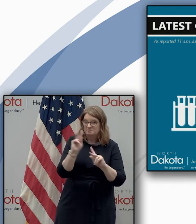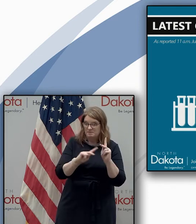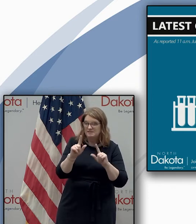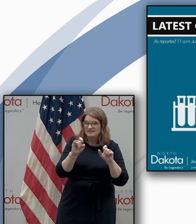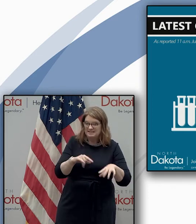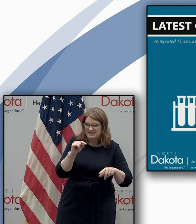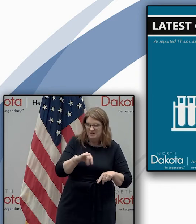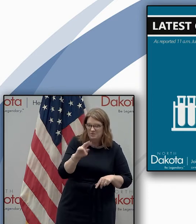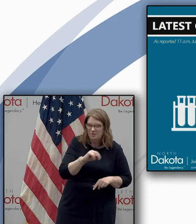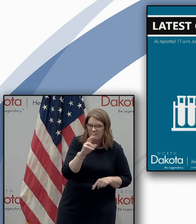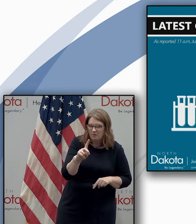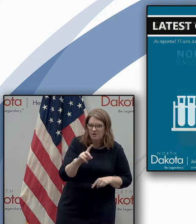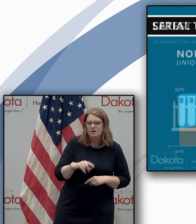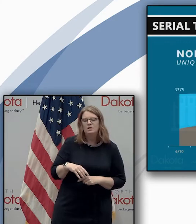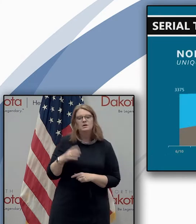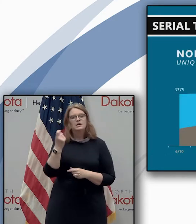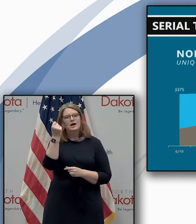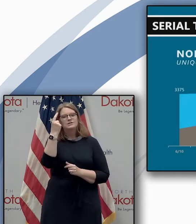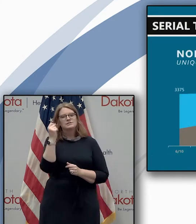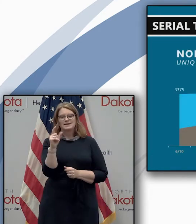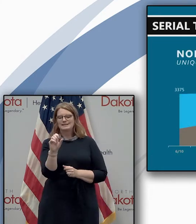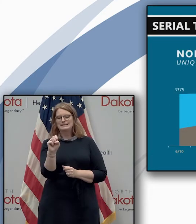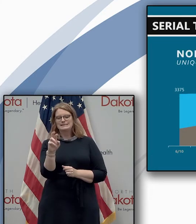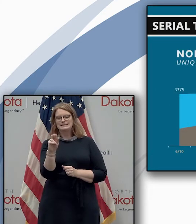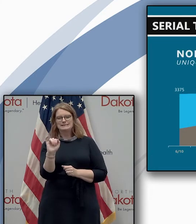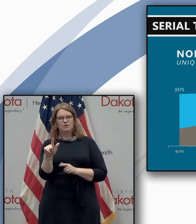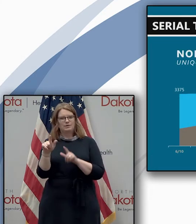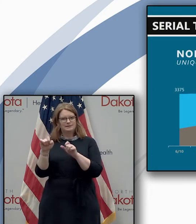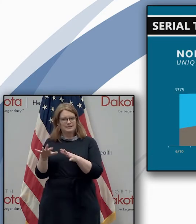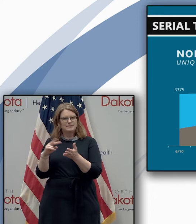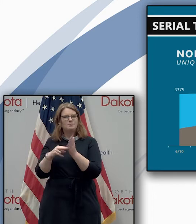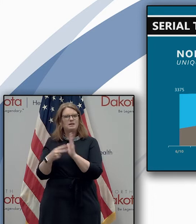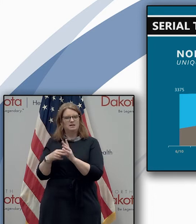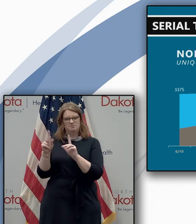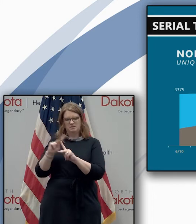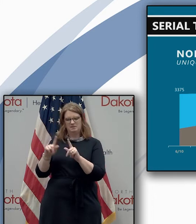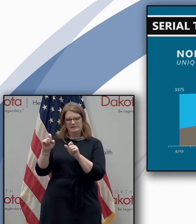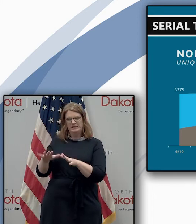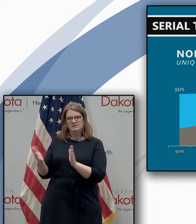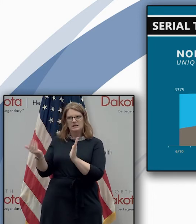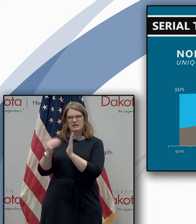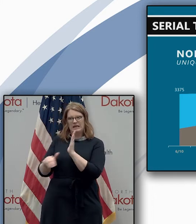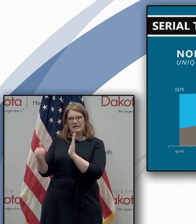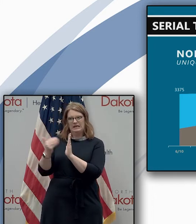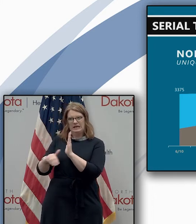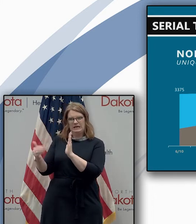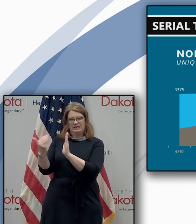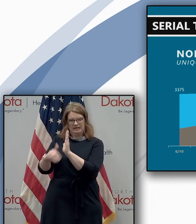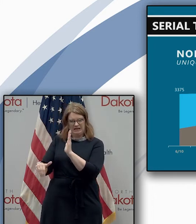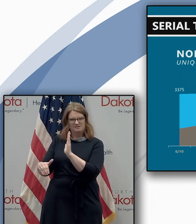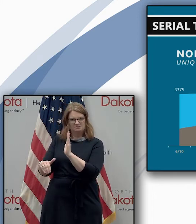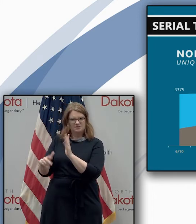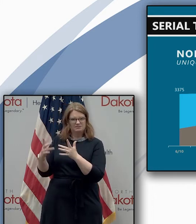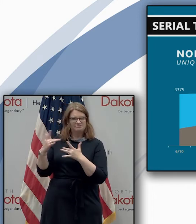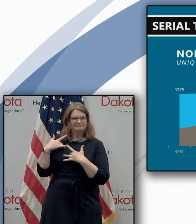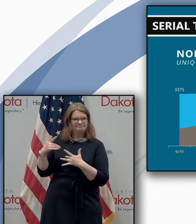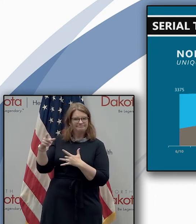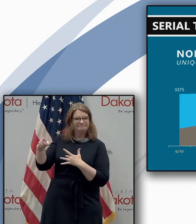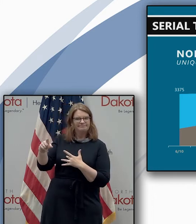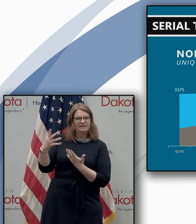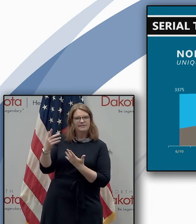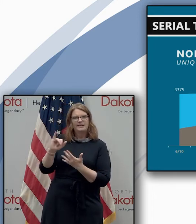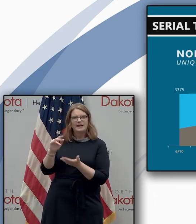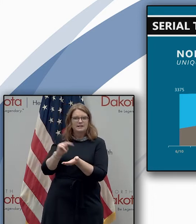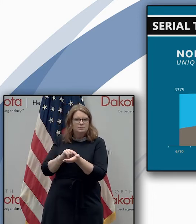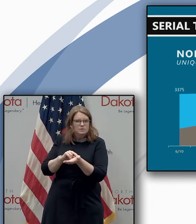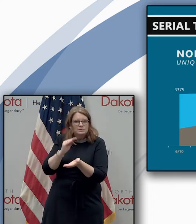serial testing which you know this is the testing where we people get tested repeatedly particularly in high-risk situations like long